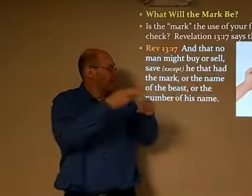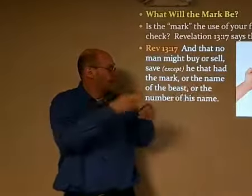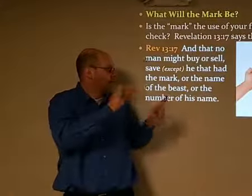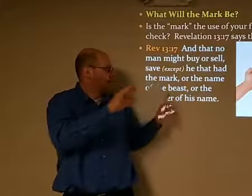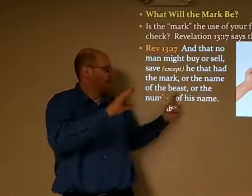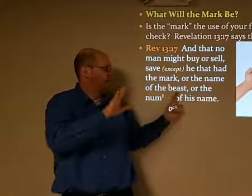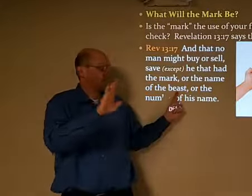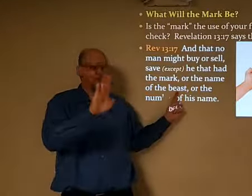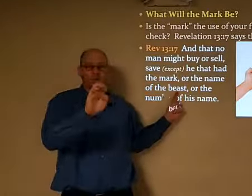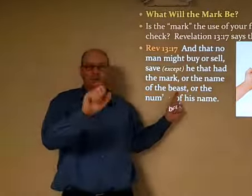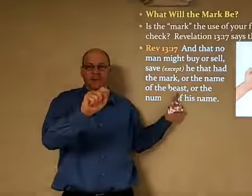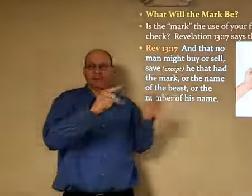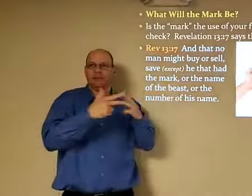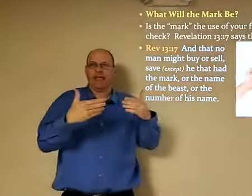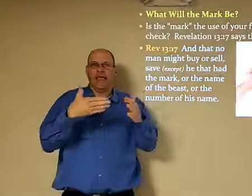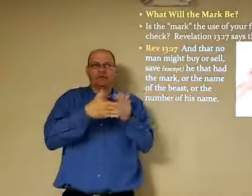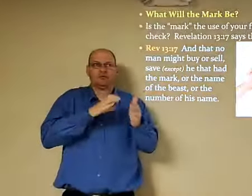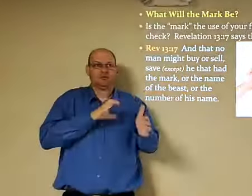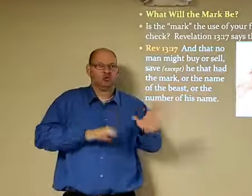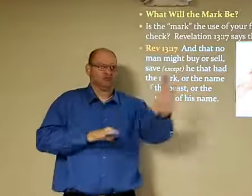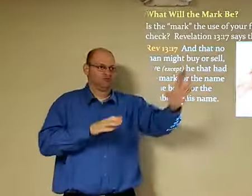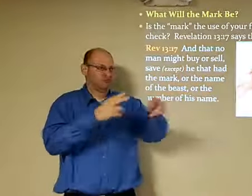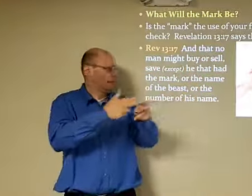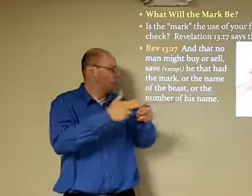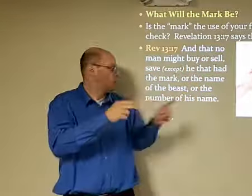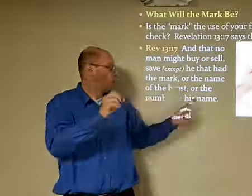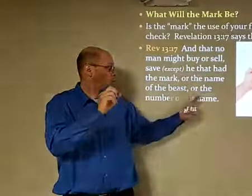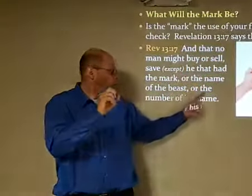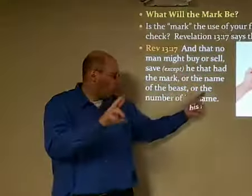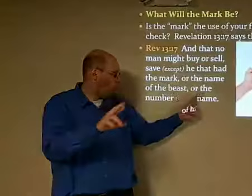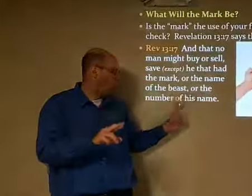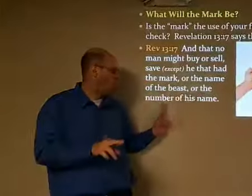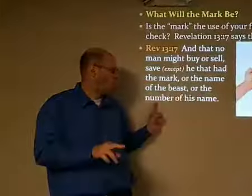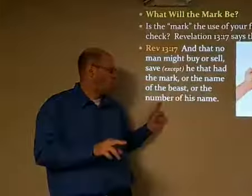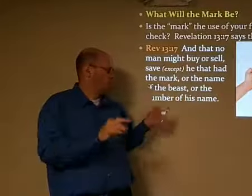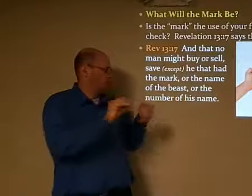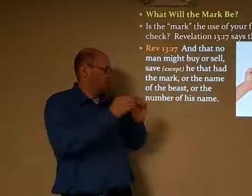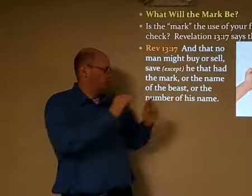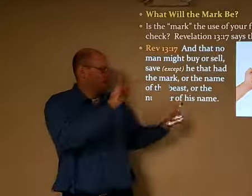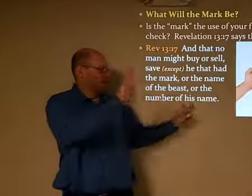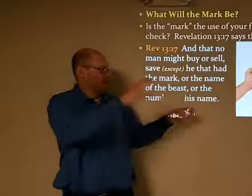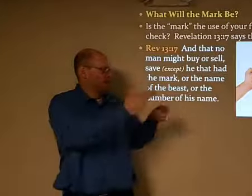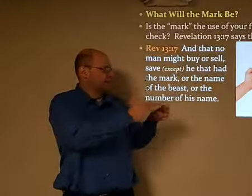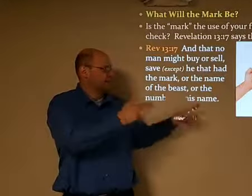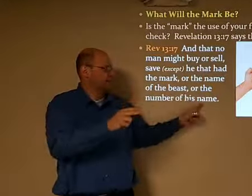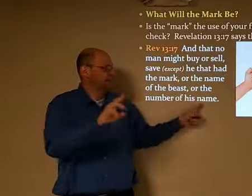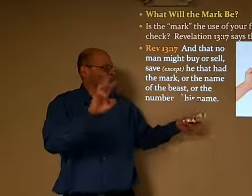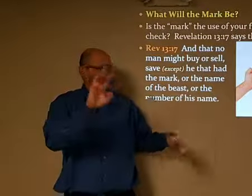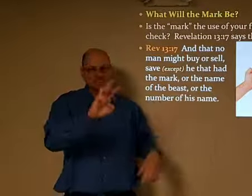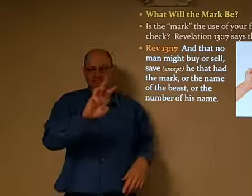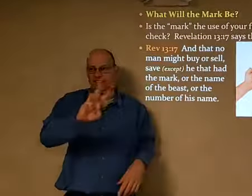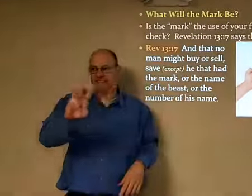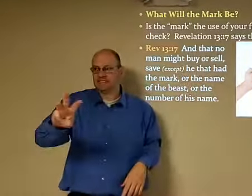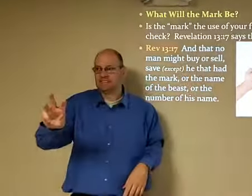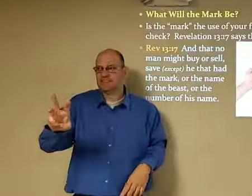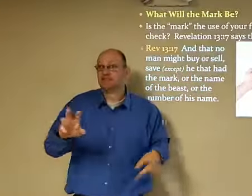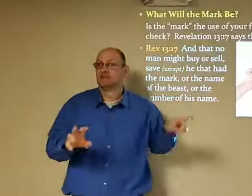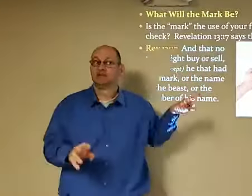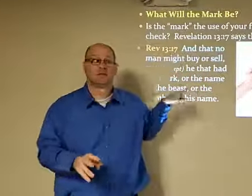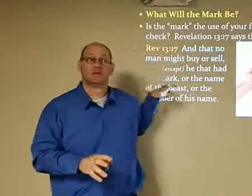the number of his name so in other